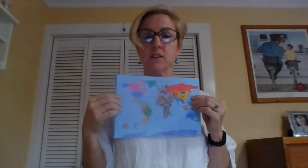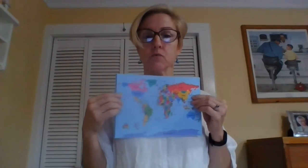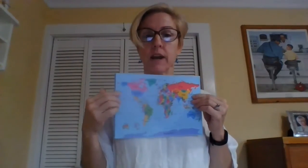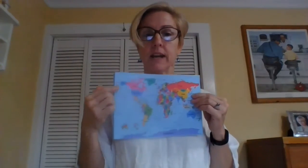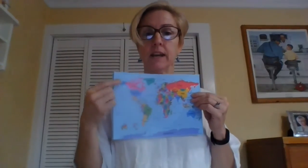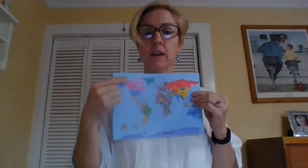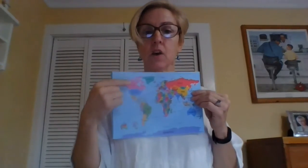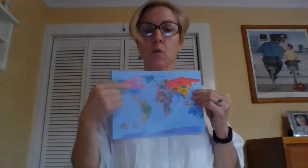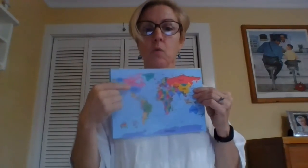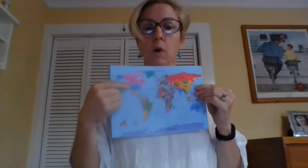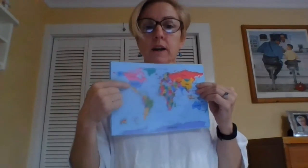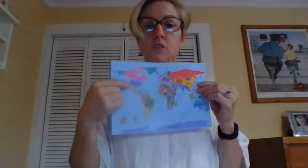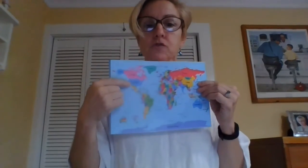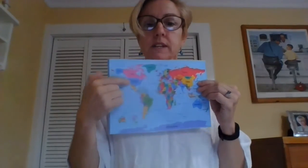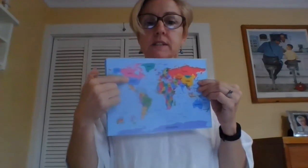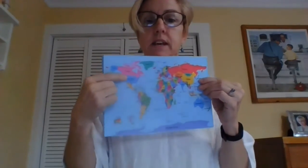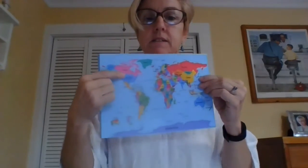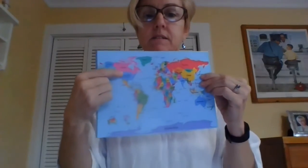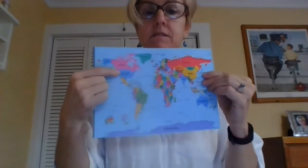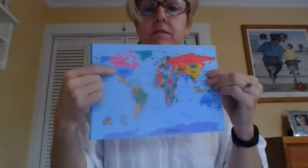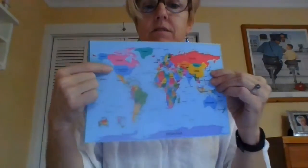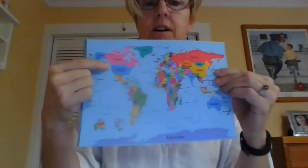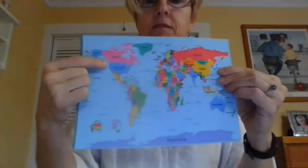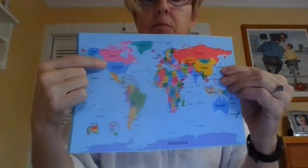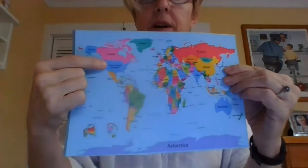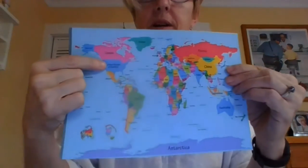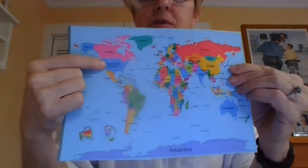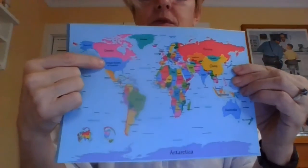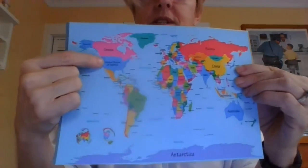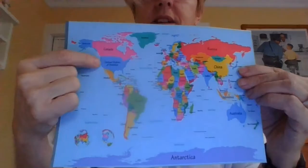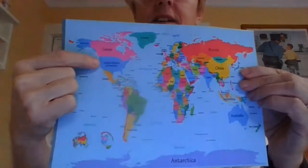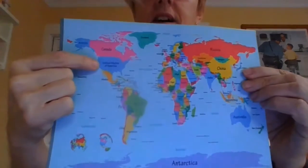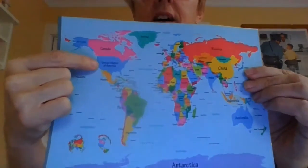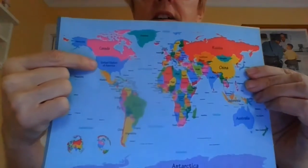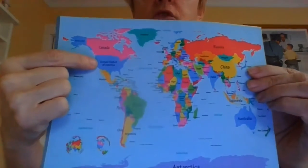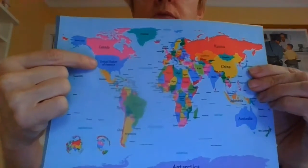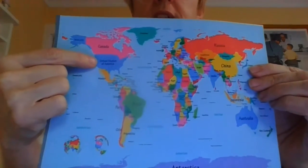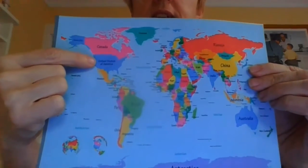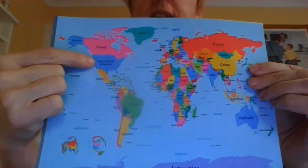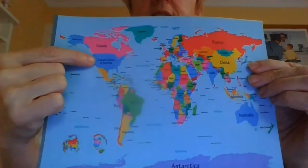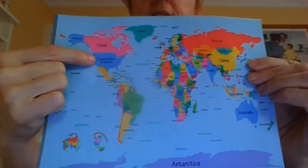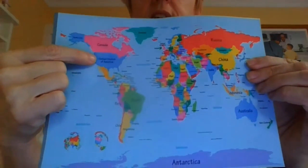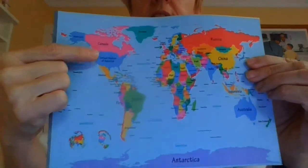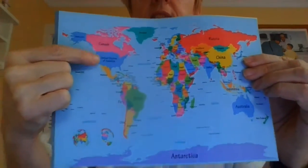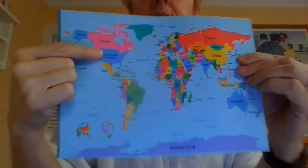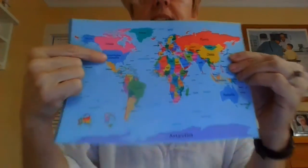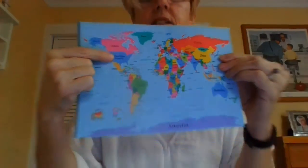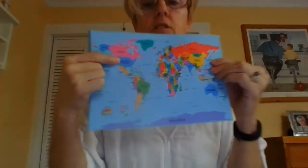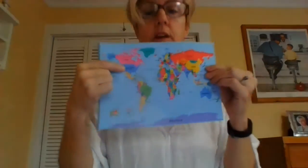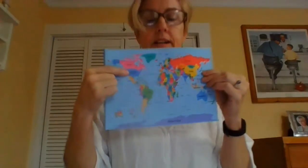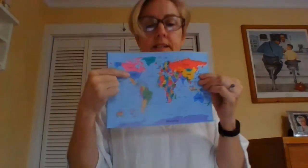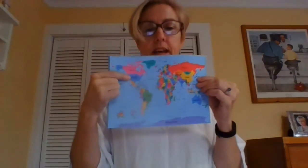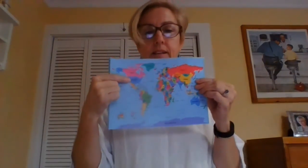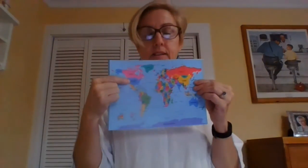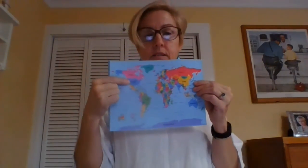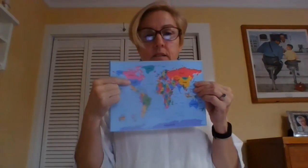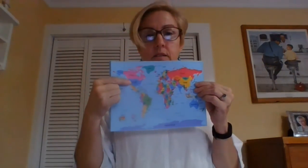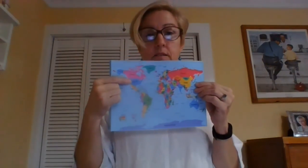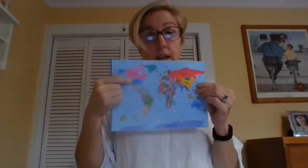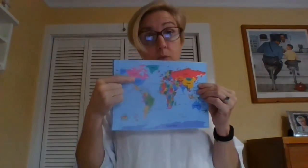see the writing. What country is this? Oh, I'll have to bring it up so you can see it. Oh, can you read it? That's the United States. That's